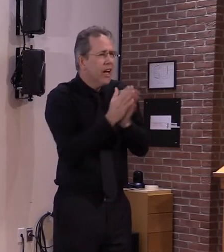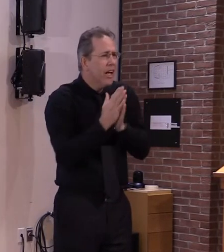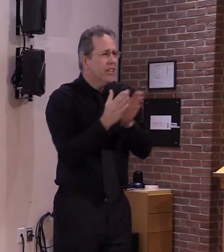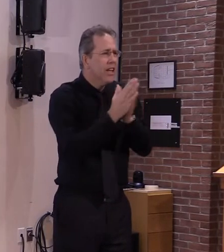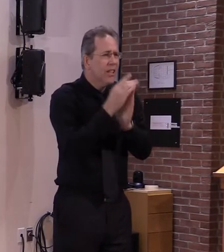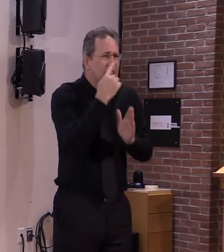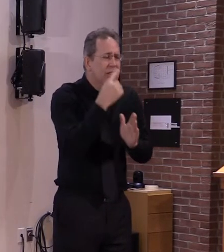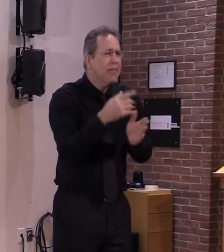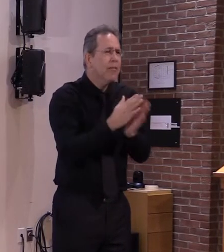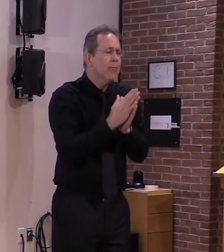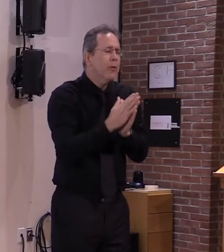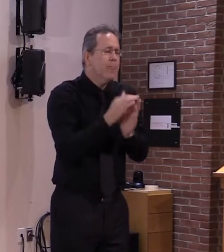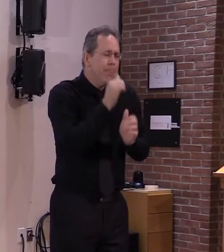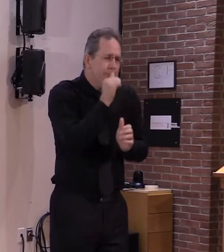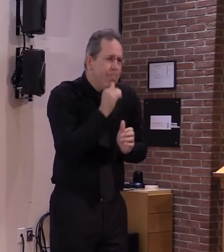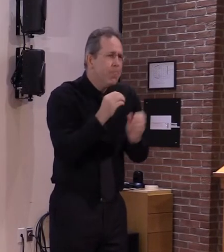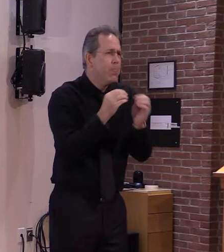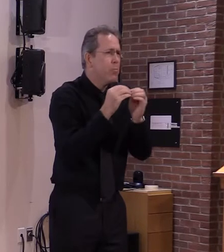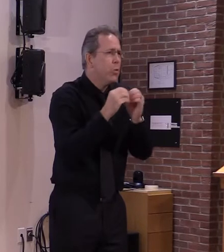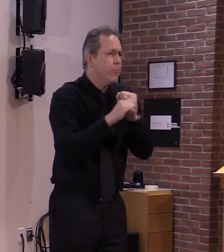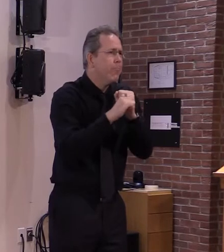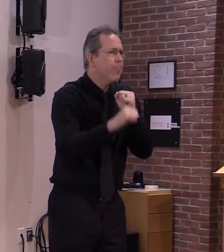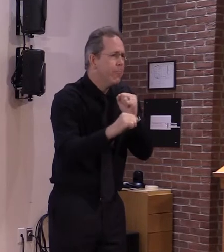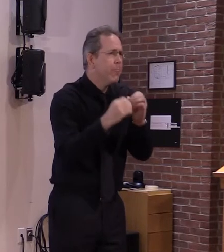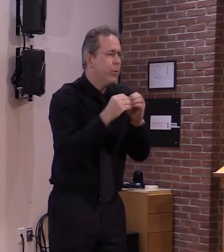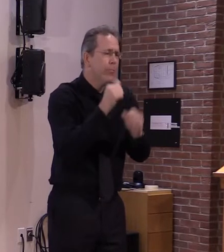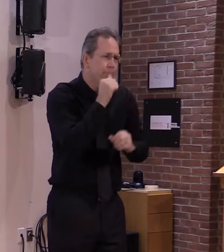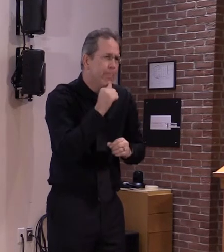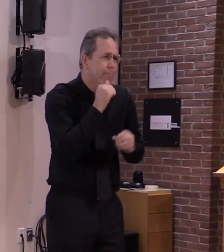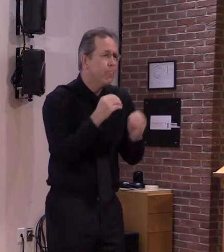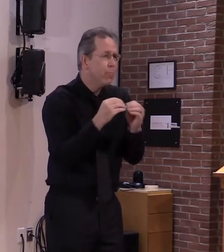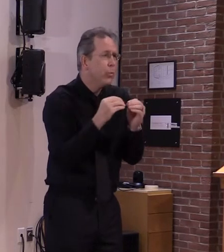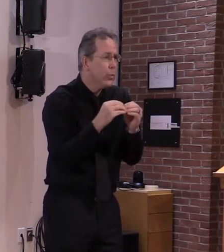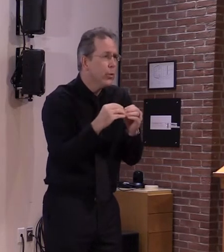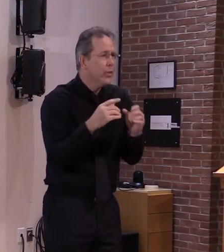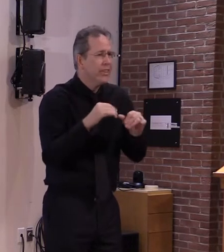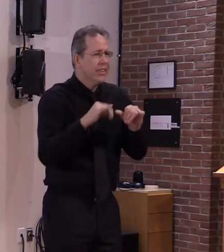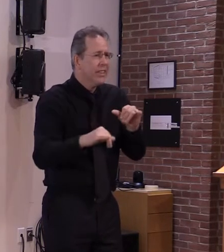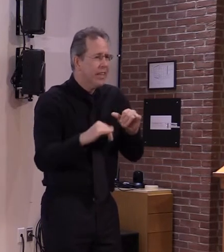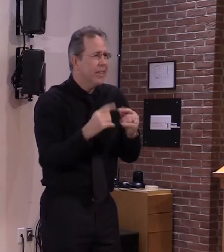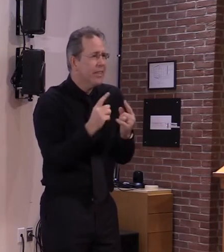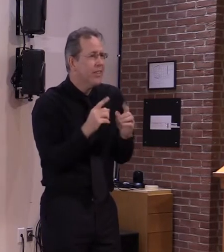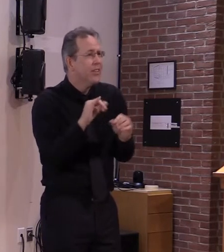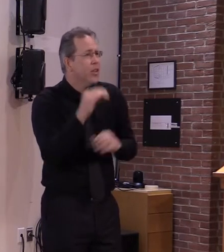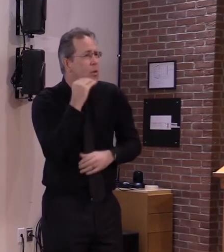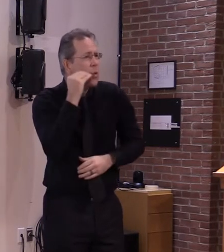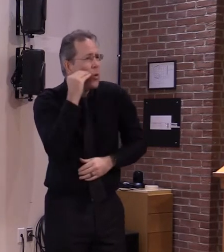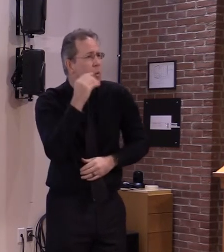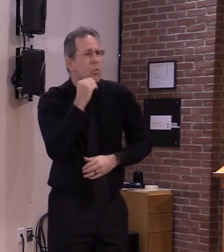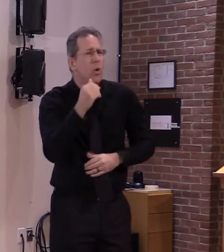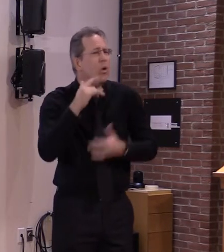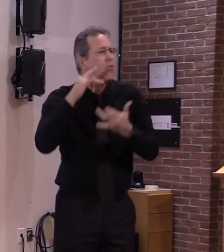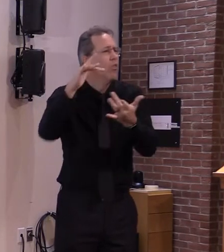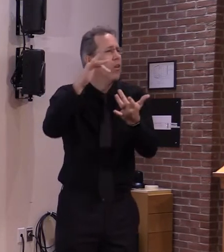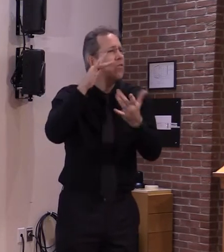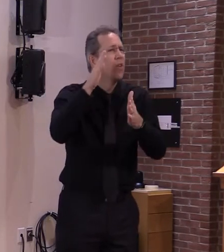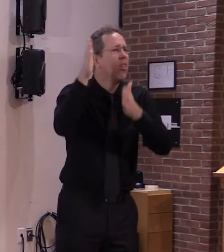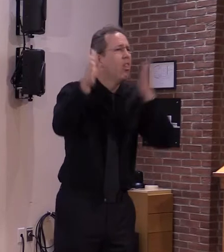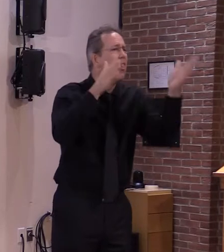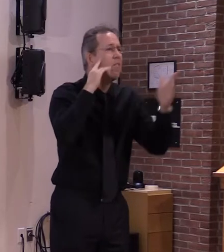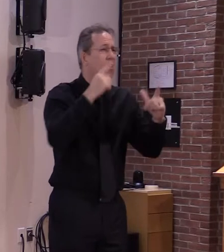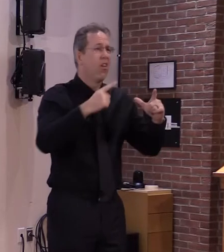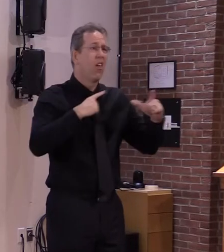to go just a little longer without seeing your loved ones in person not travel out of state without quarantining